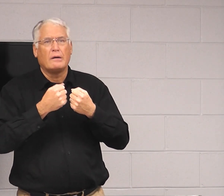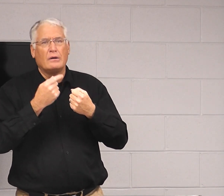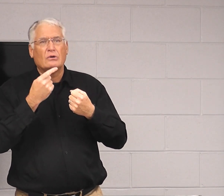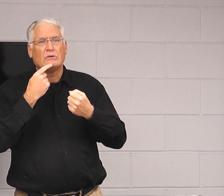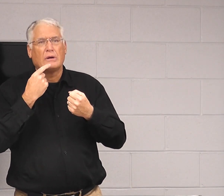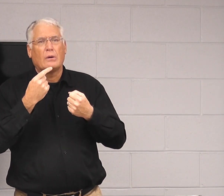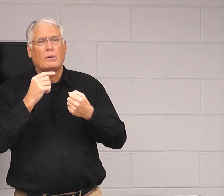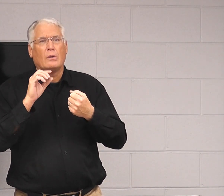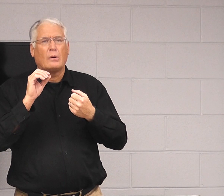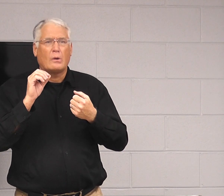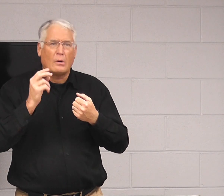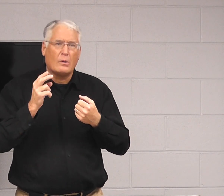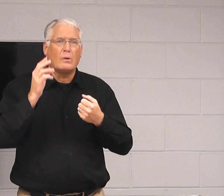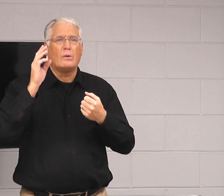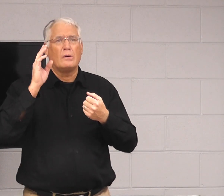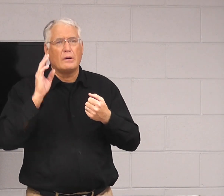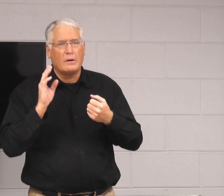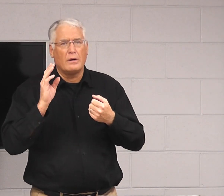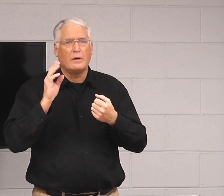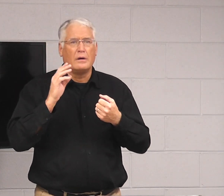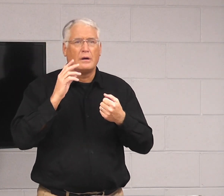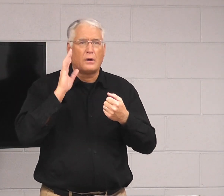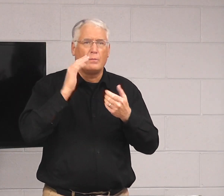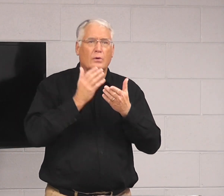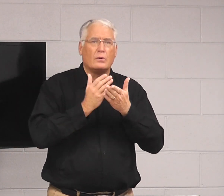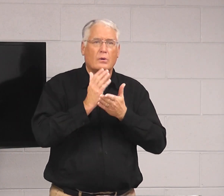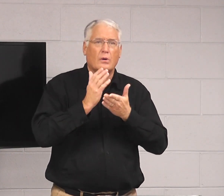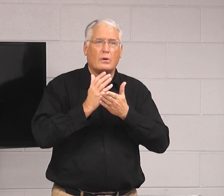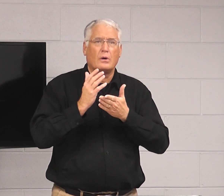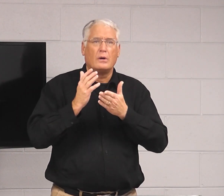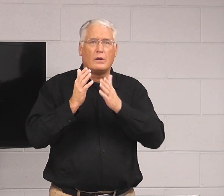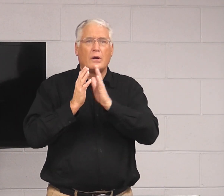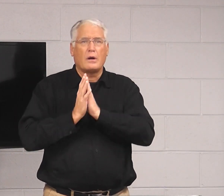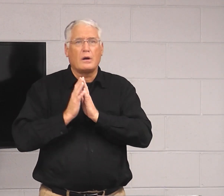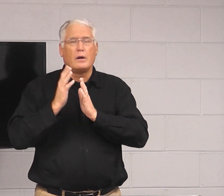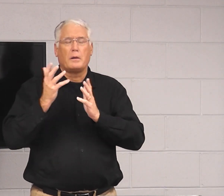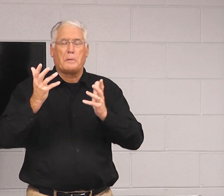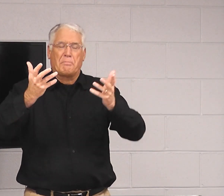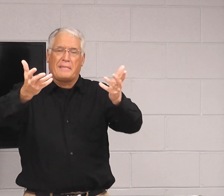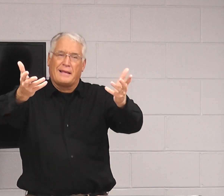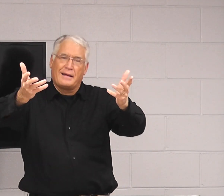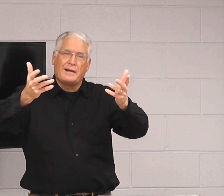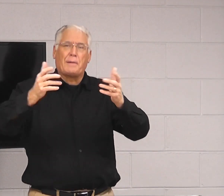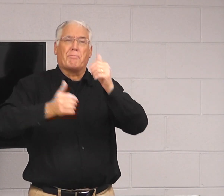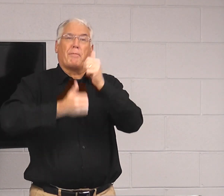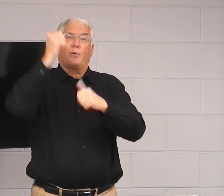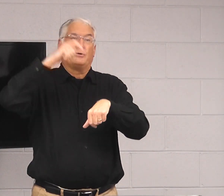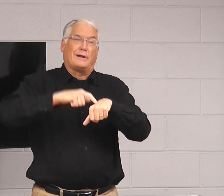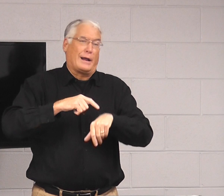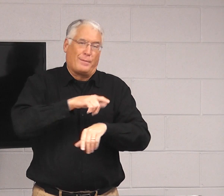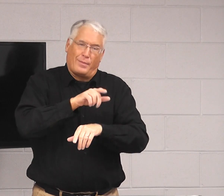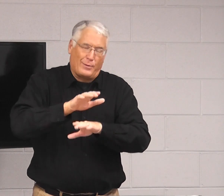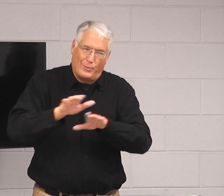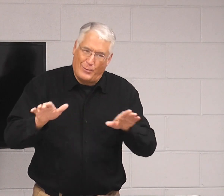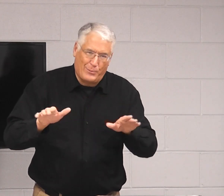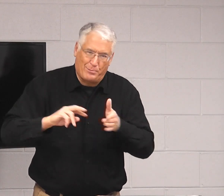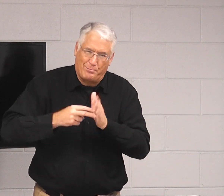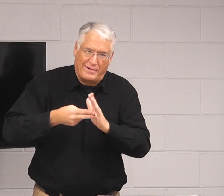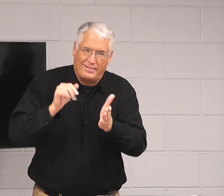and you say, Oh, God. I hope they're alright. You know, it's kind of like, praying to God. But, most of the